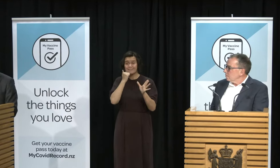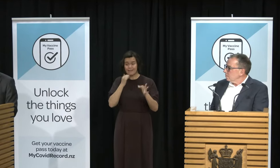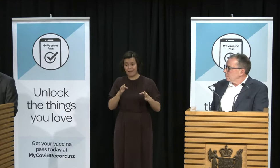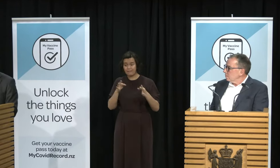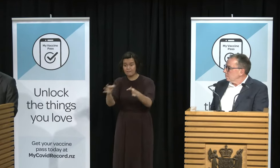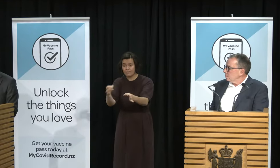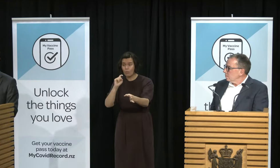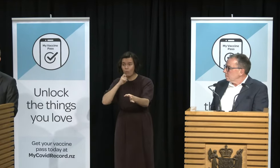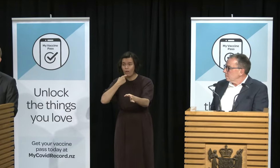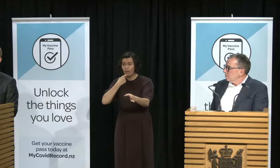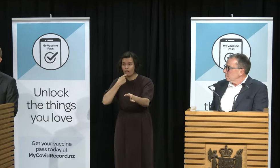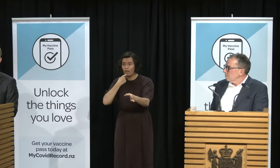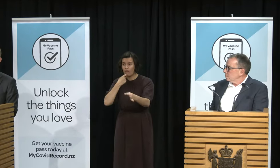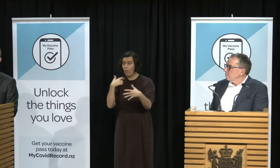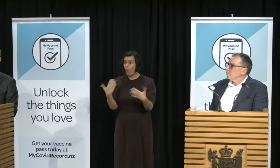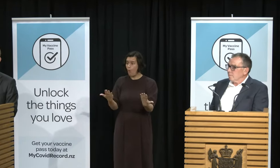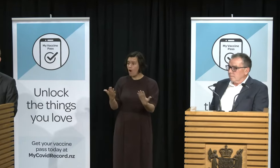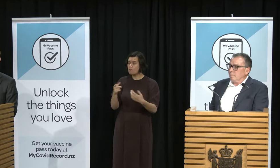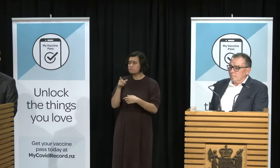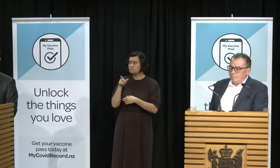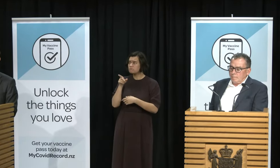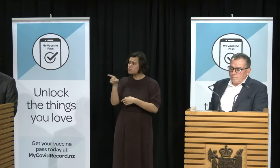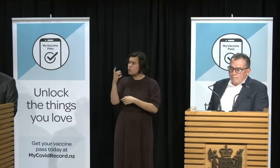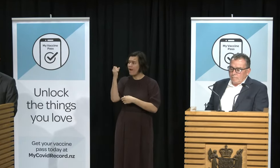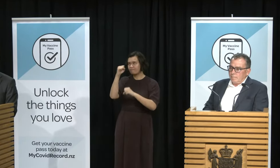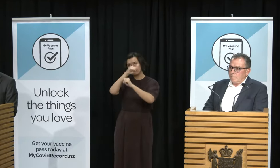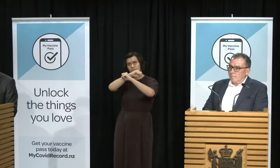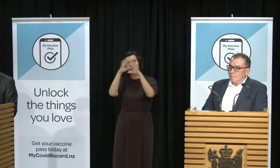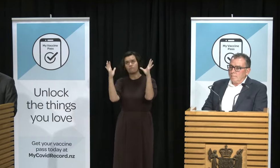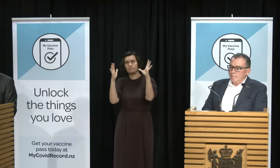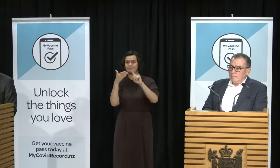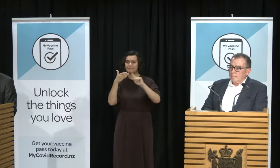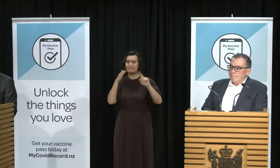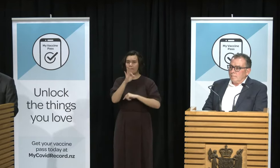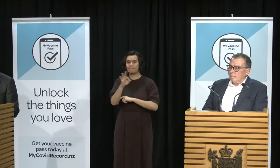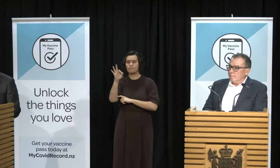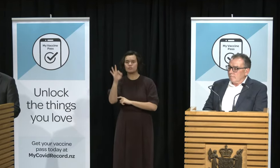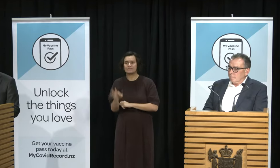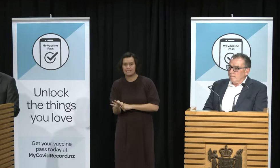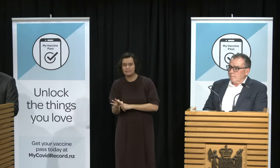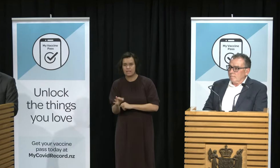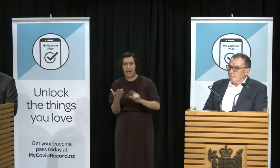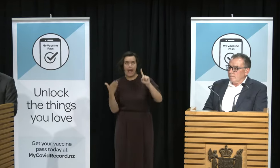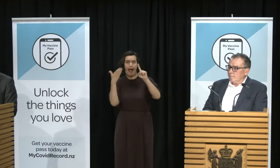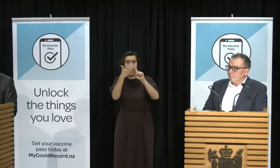the statement we will not be making it mandatory for young people to be vaccinated